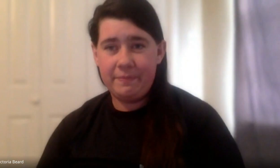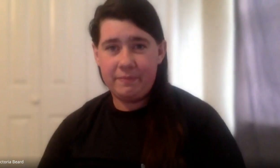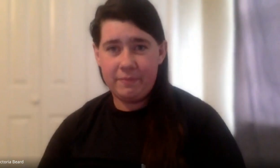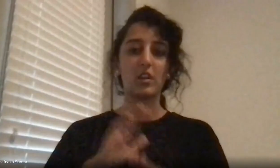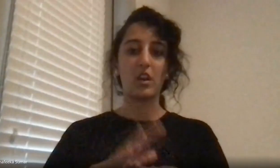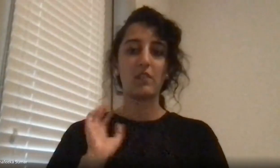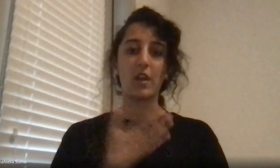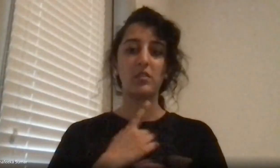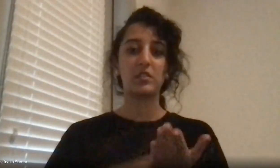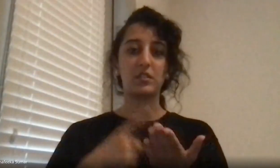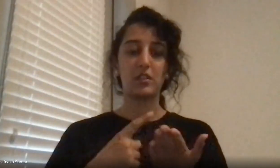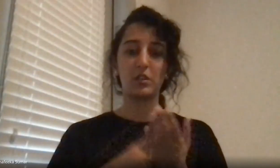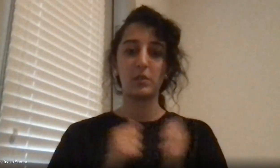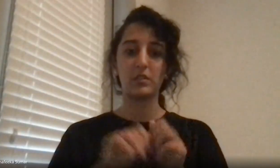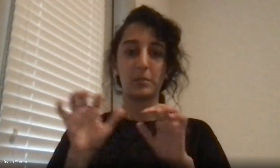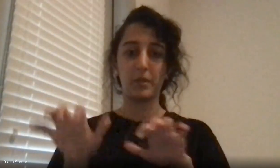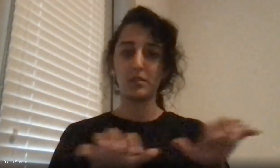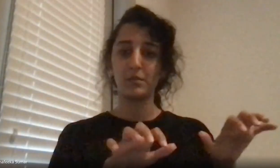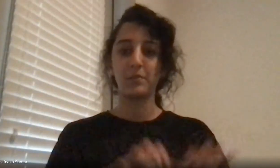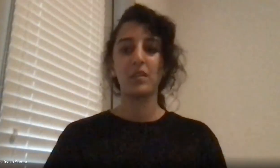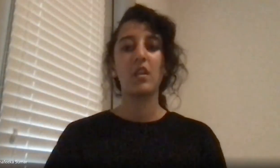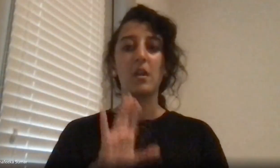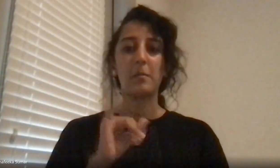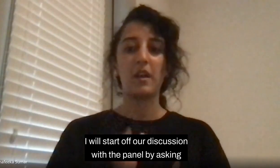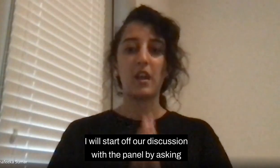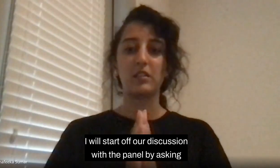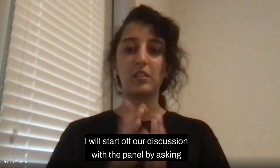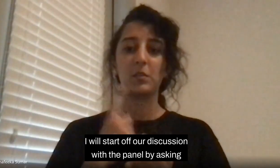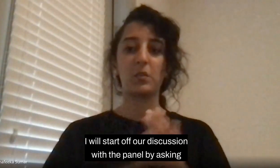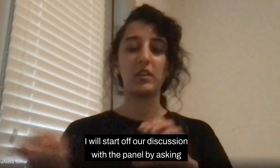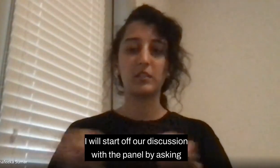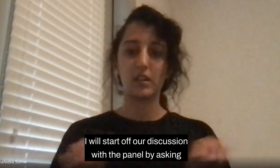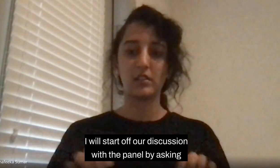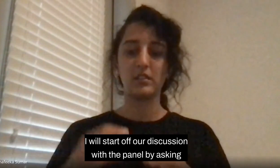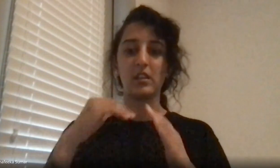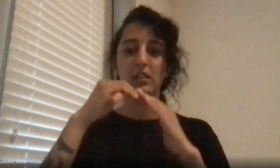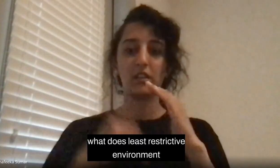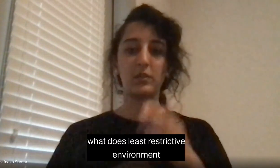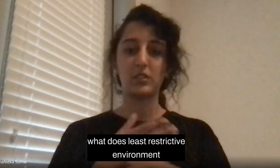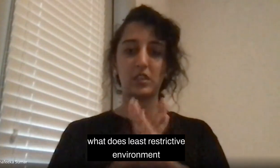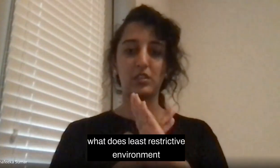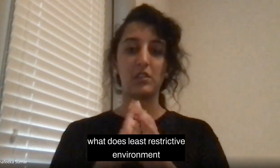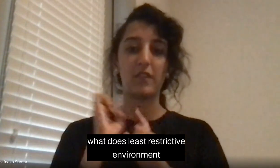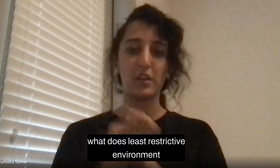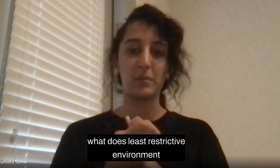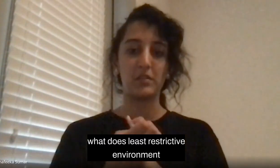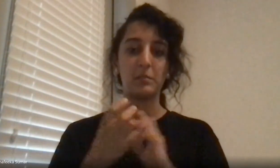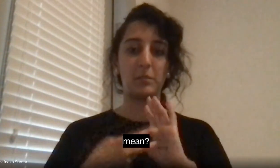will start our discussion with the panel by asking what does the least restrictive environment mean?